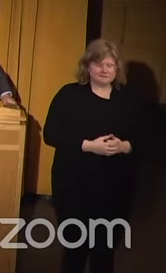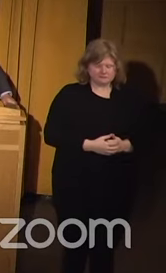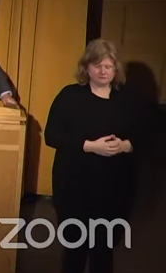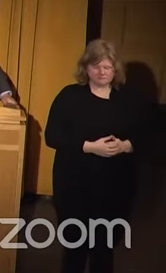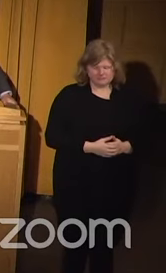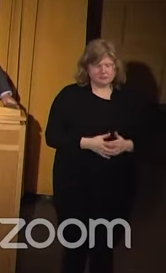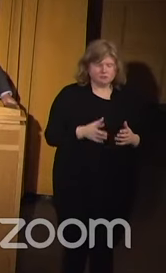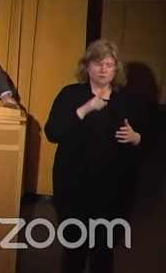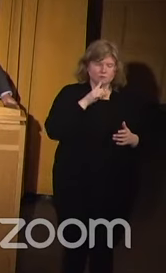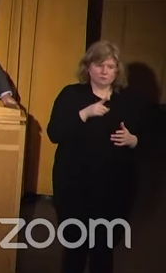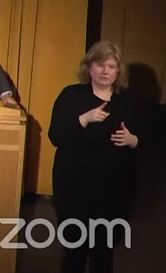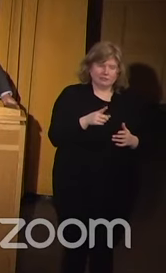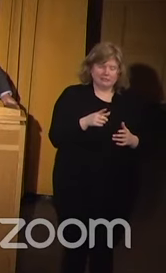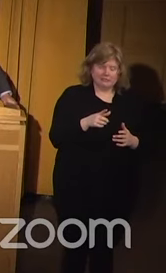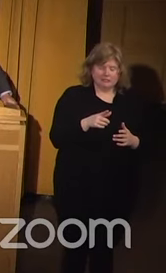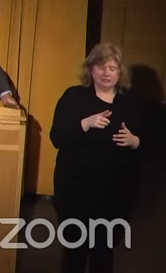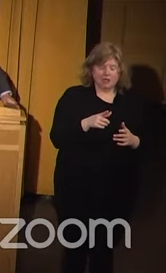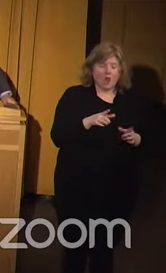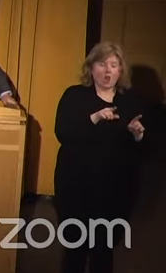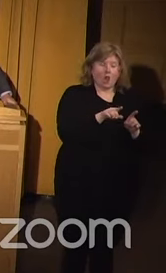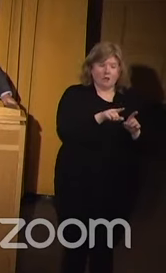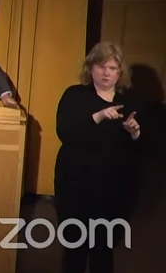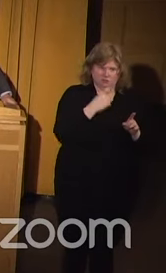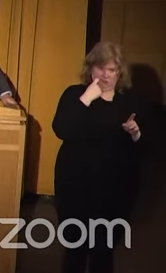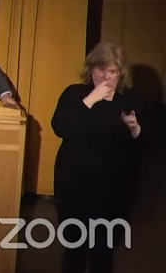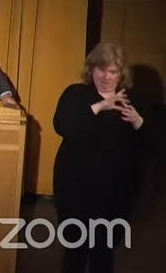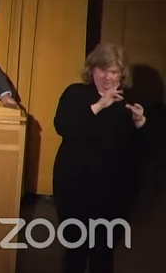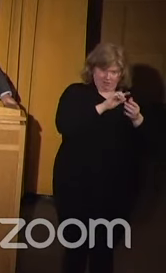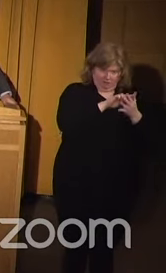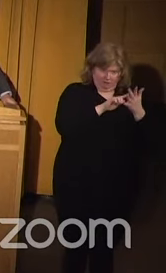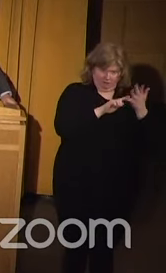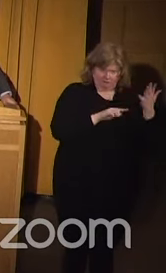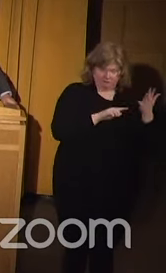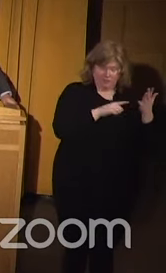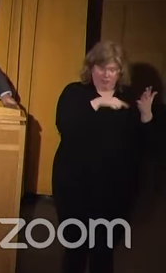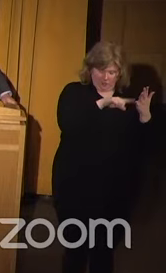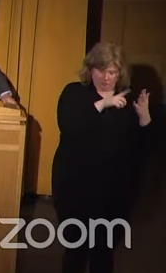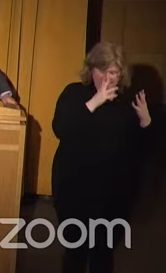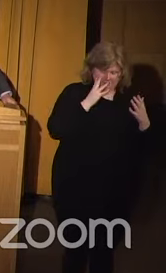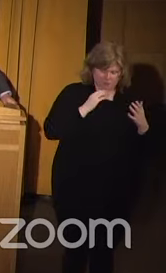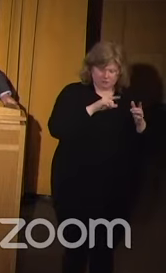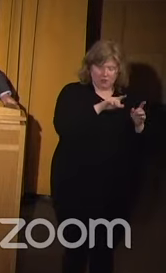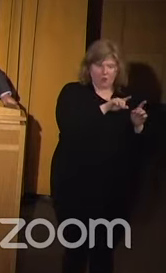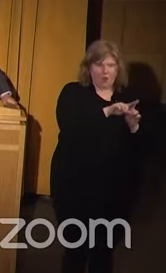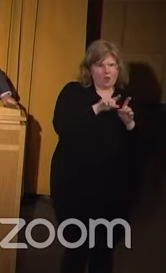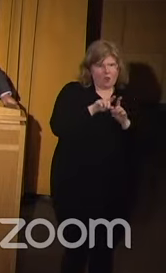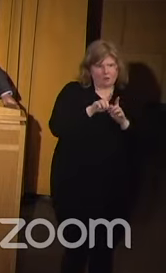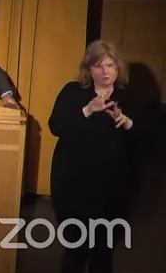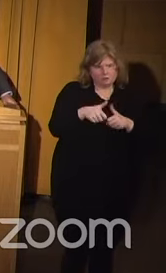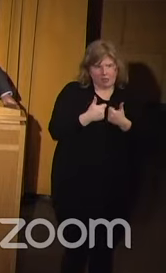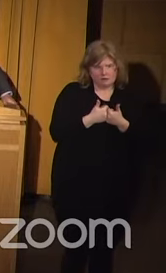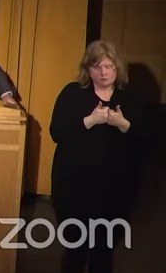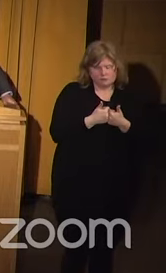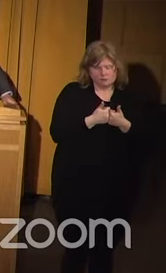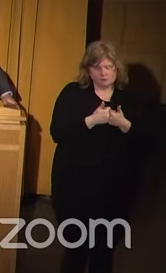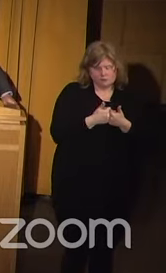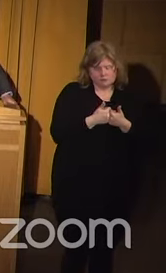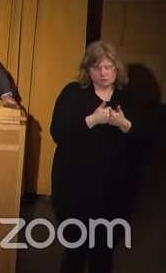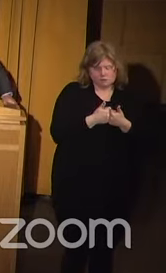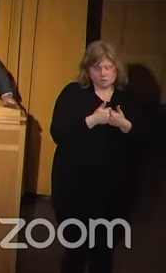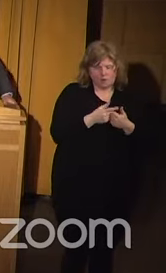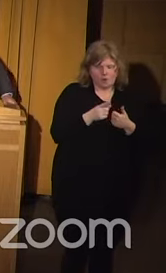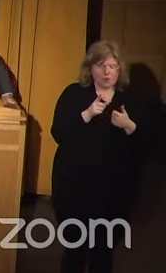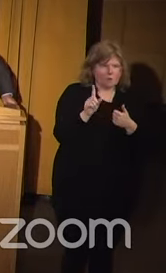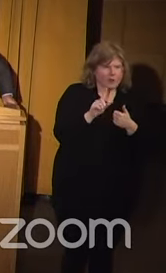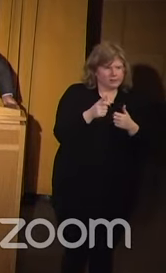substantial, and in addition to those experiences, also challenging where appropriate,